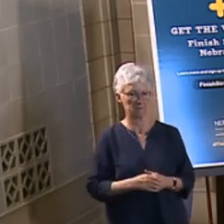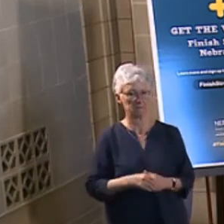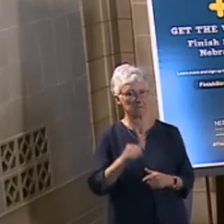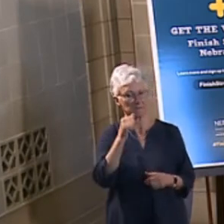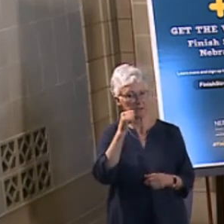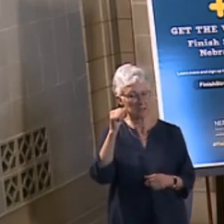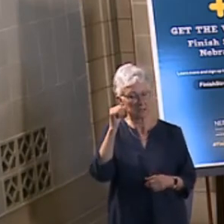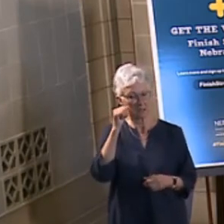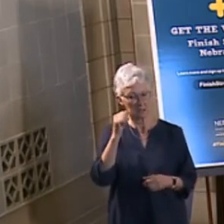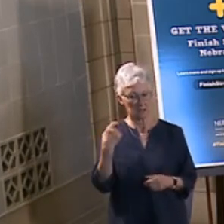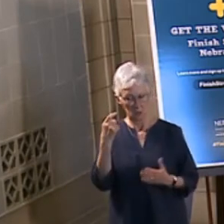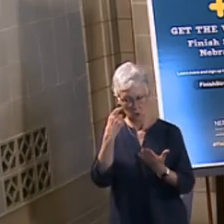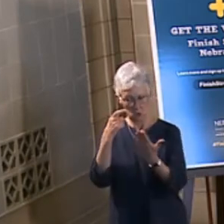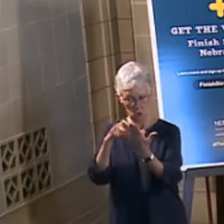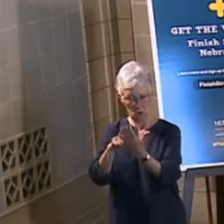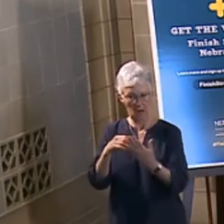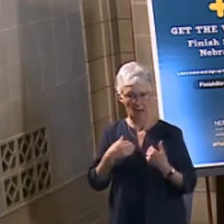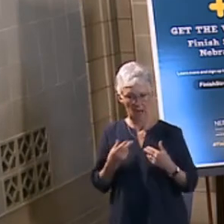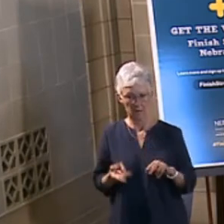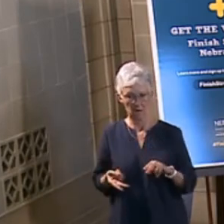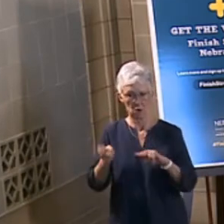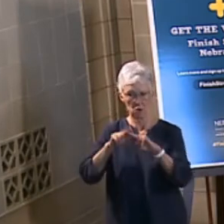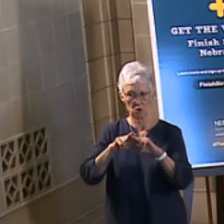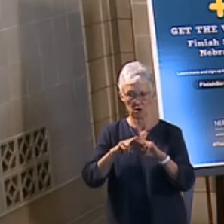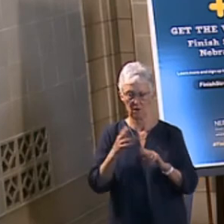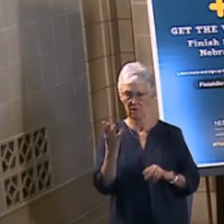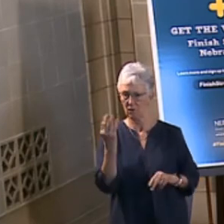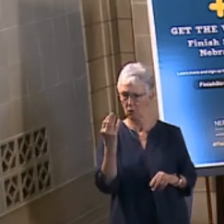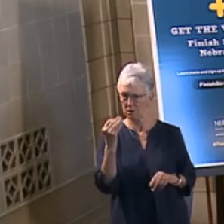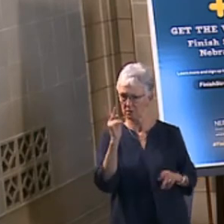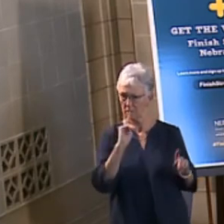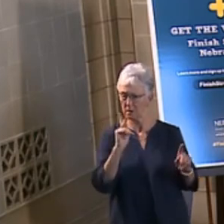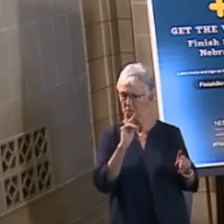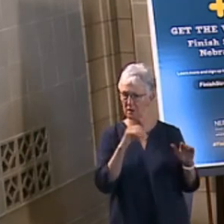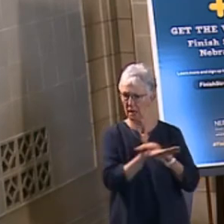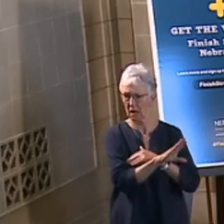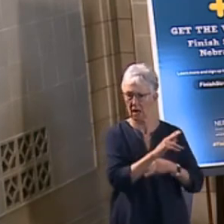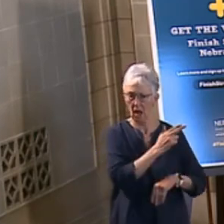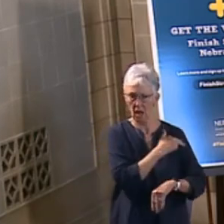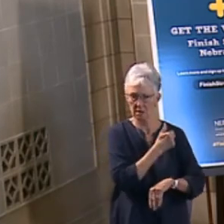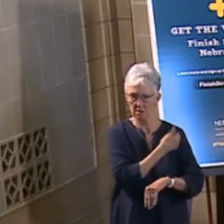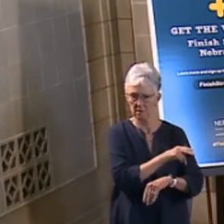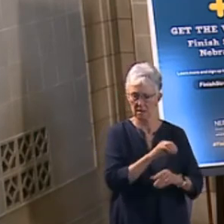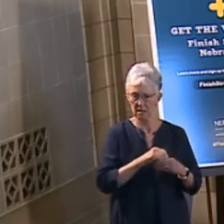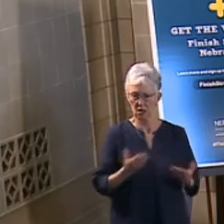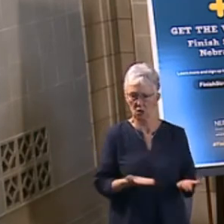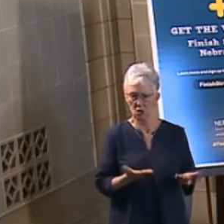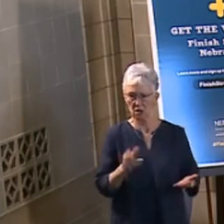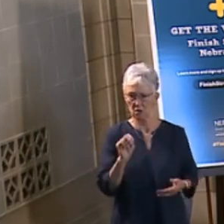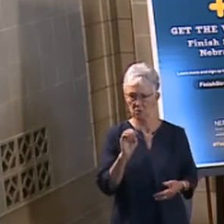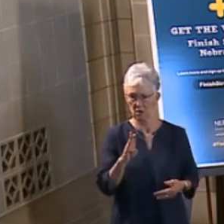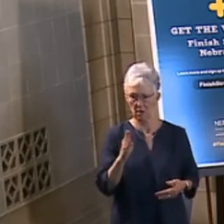saw that we had an increase of 14 hospitalizations in the state of Nebraska. We were at 102 and now we've gone up to